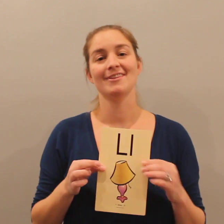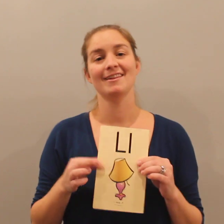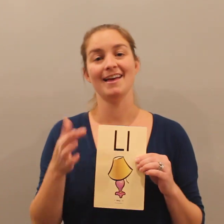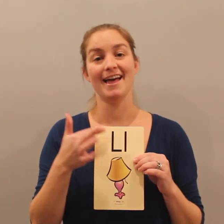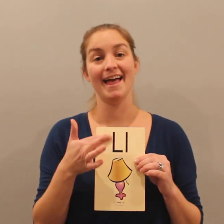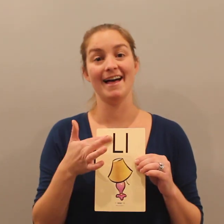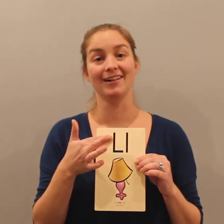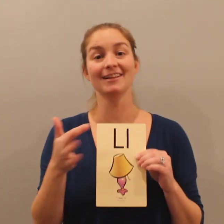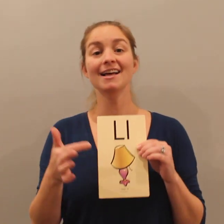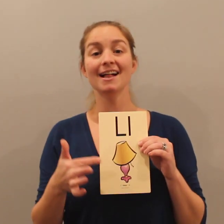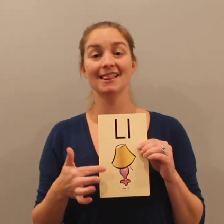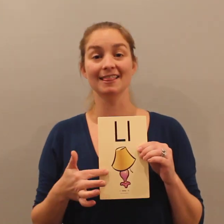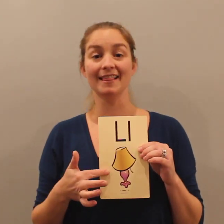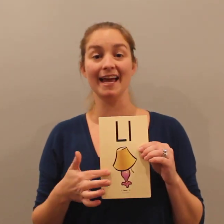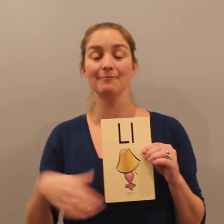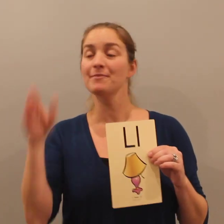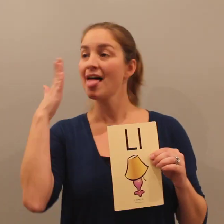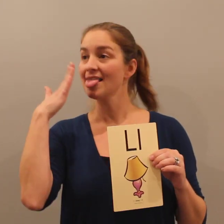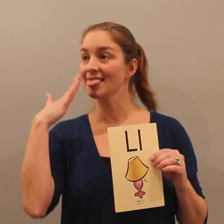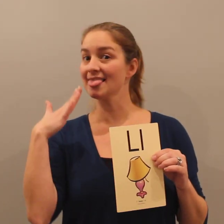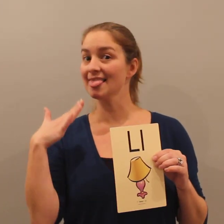L, lamp, l.